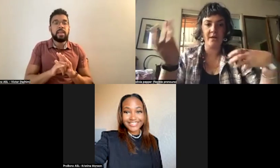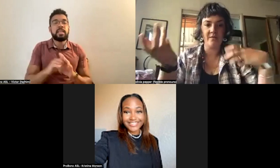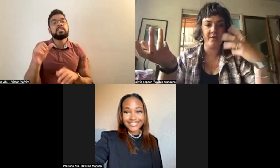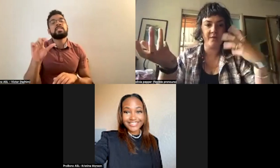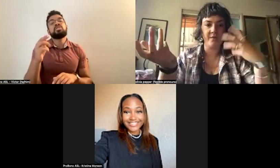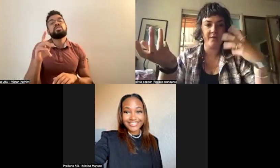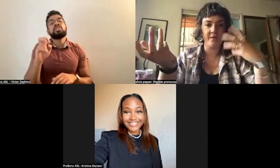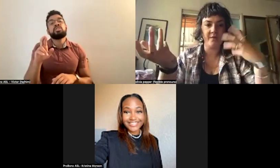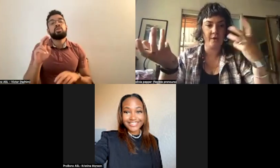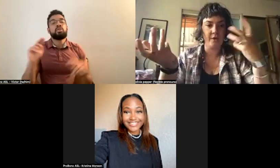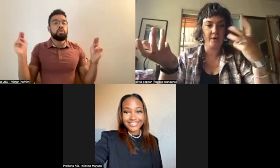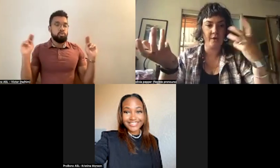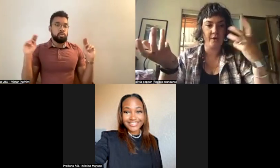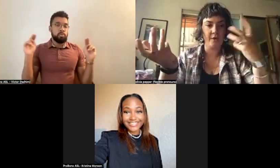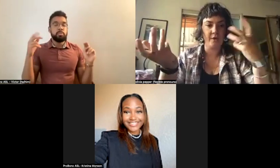embody their